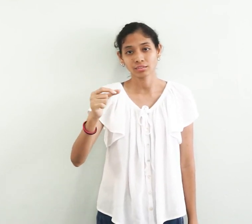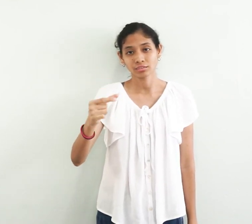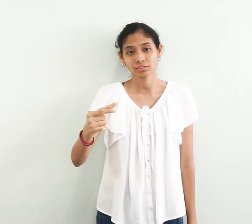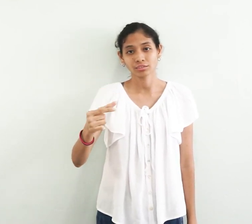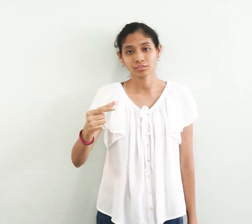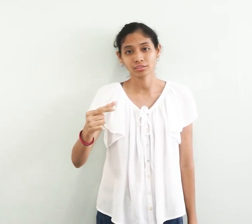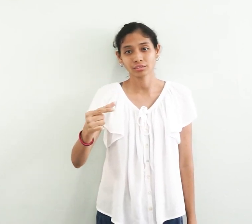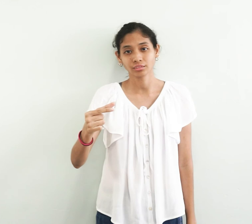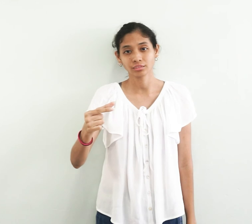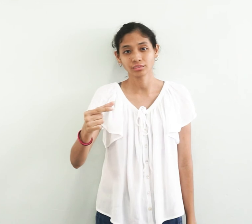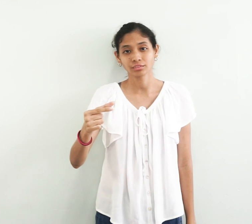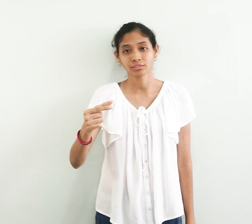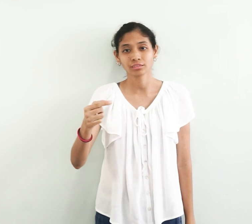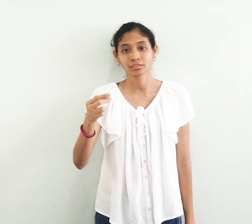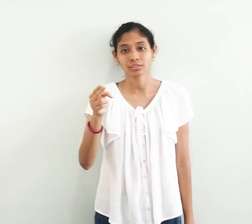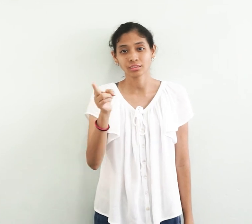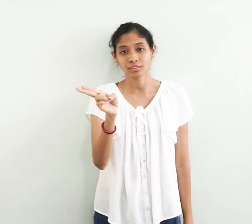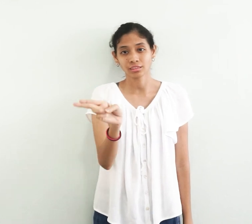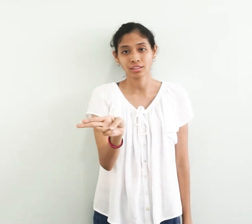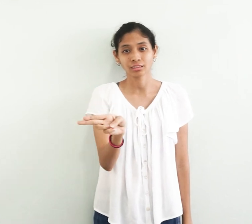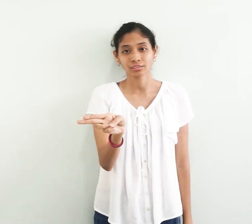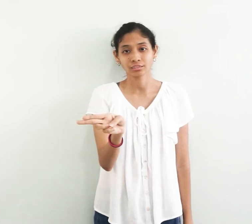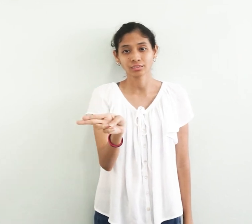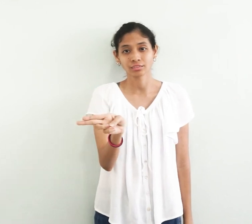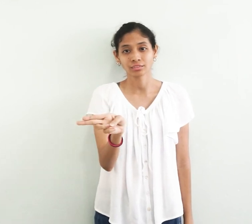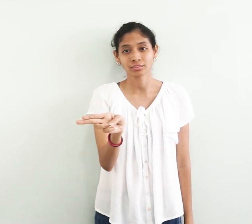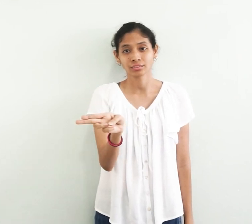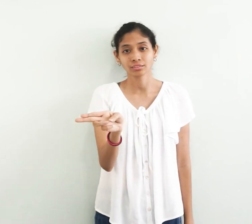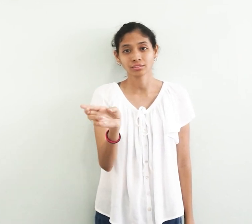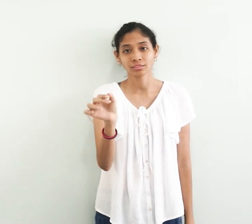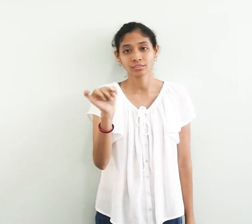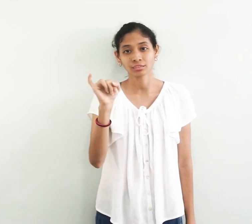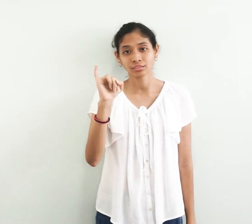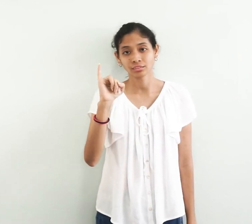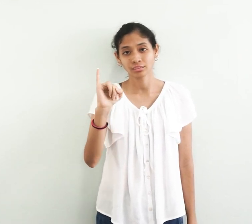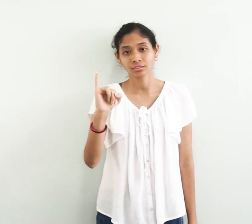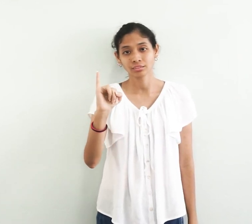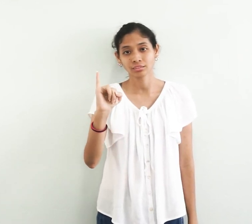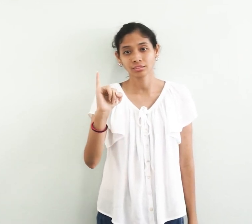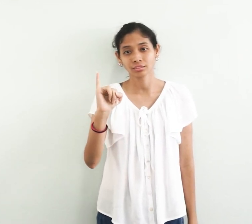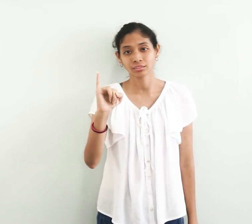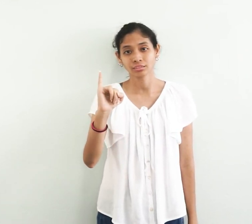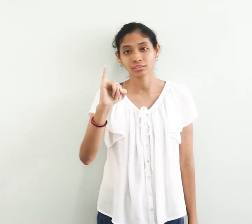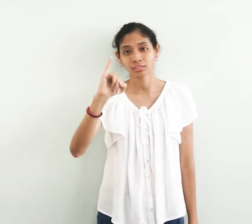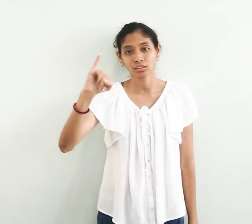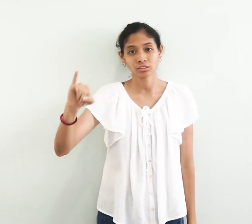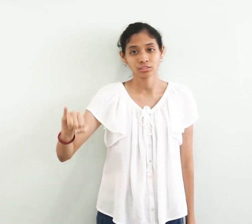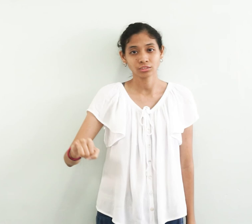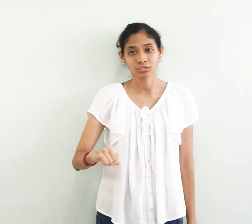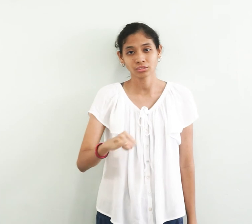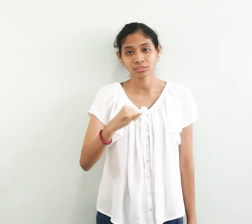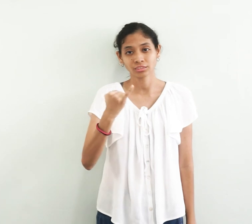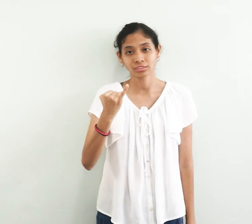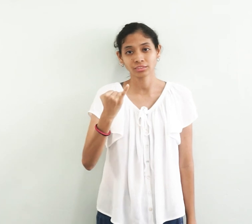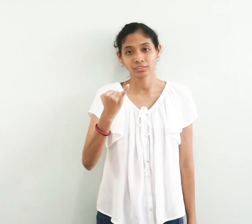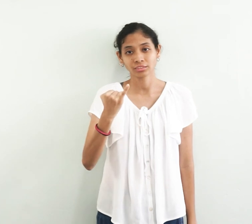G. H. I. J.